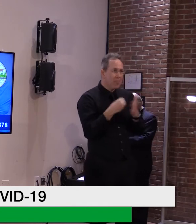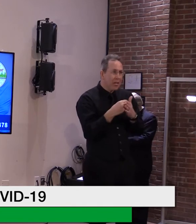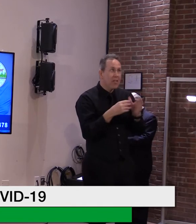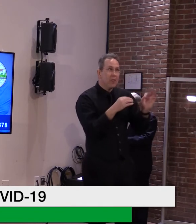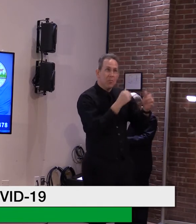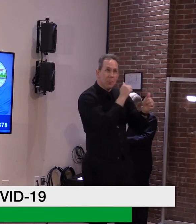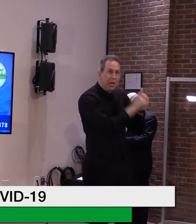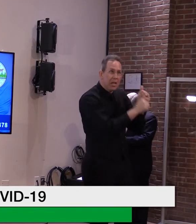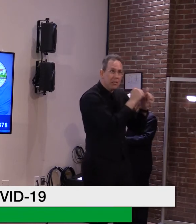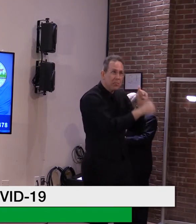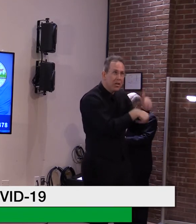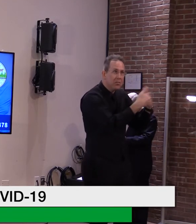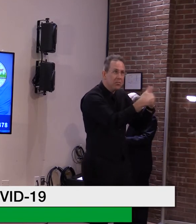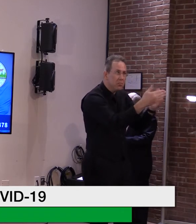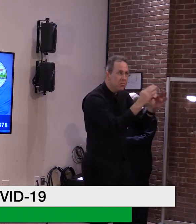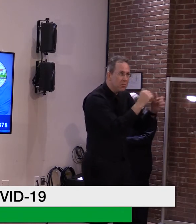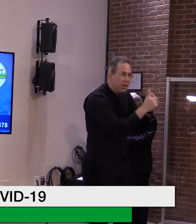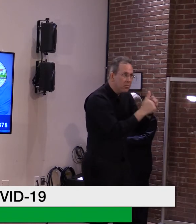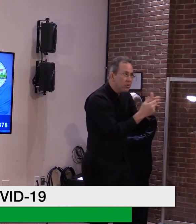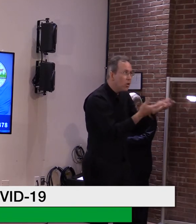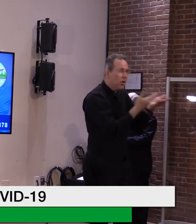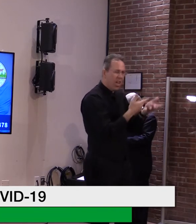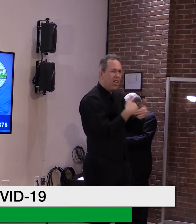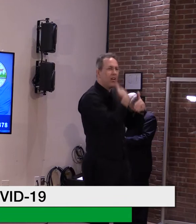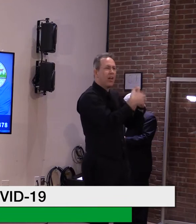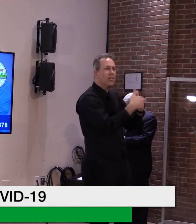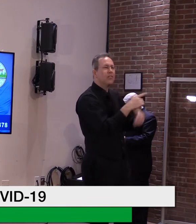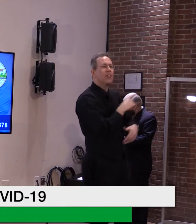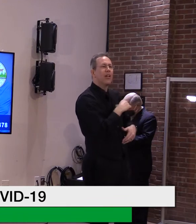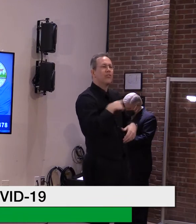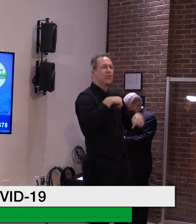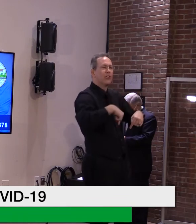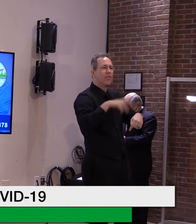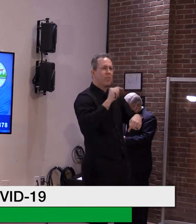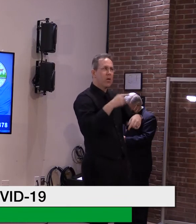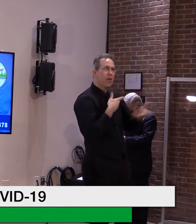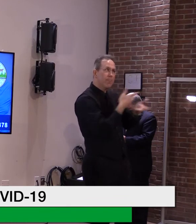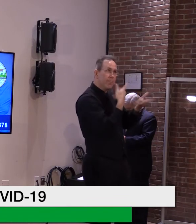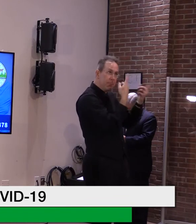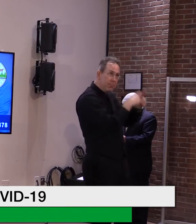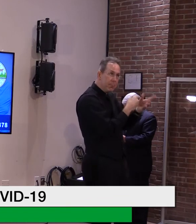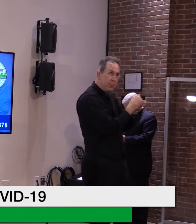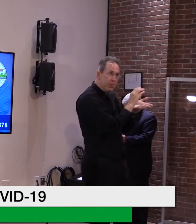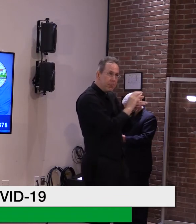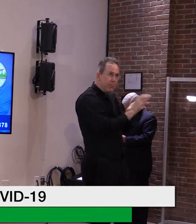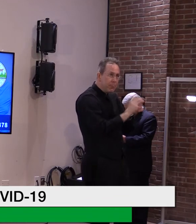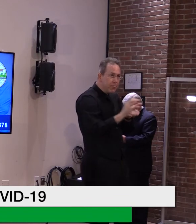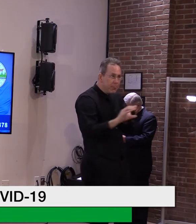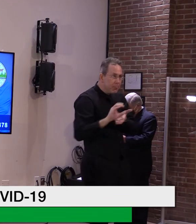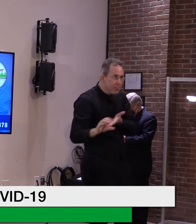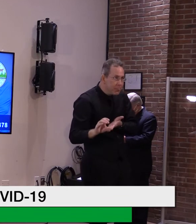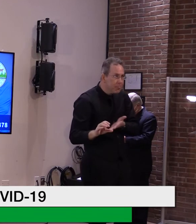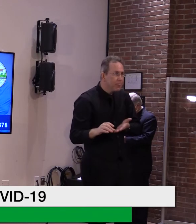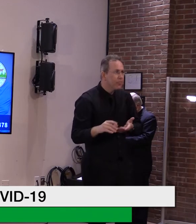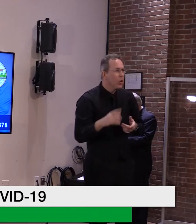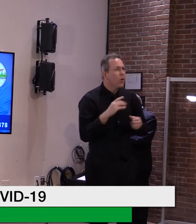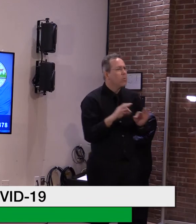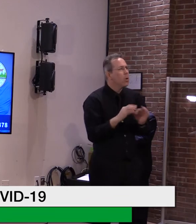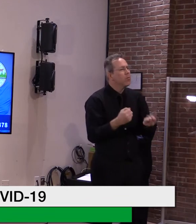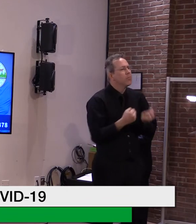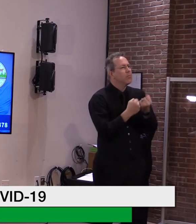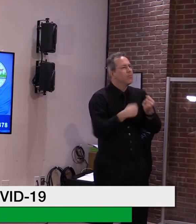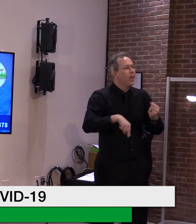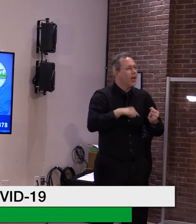well and work with them. Um, so that we, uh, we get the, the most benefit, the best return on investment we possibly can